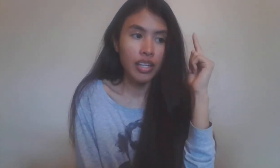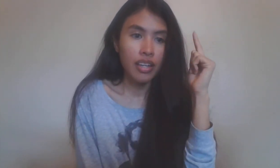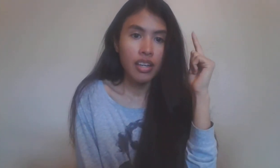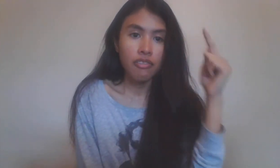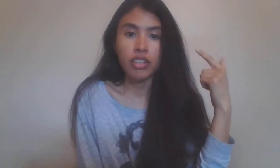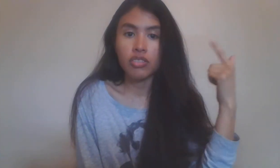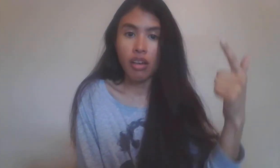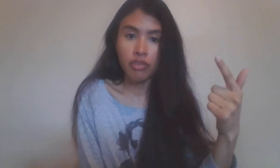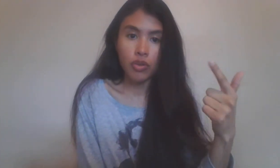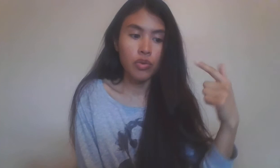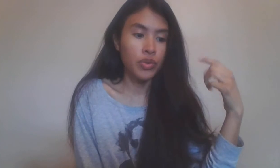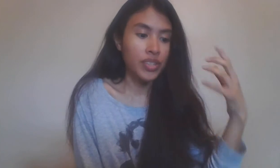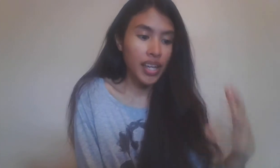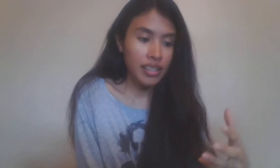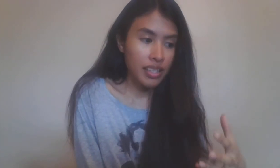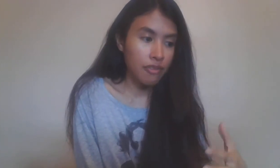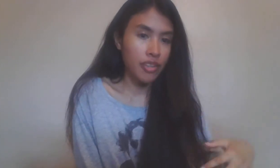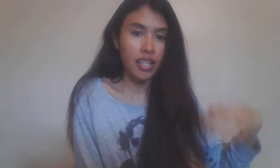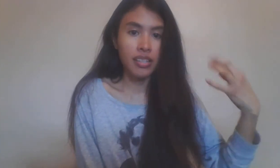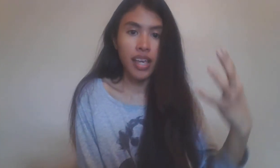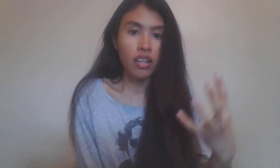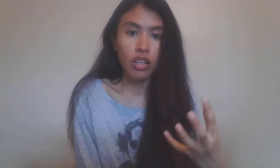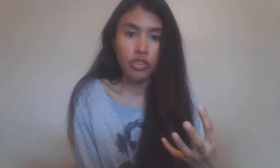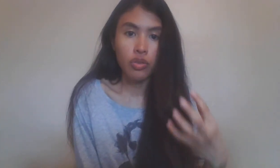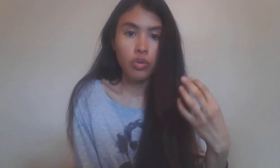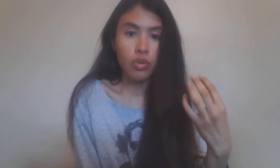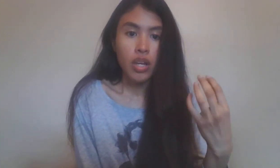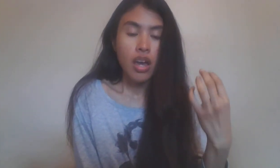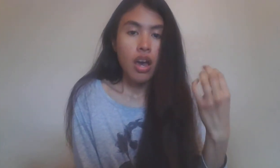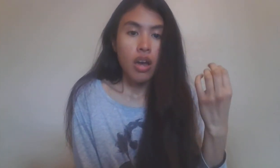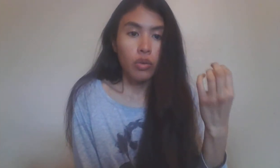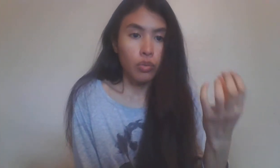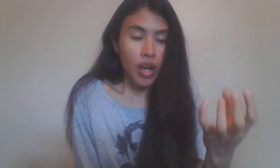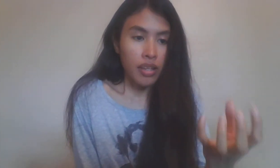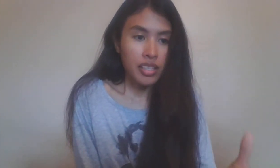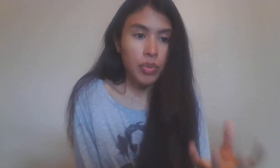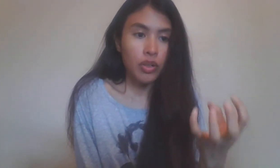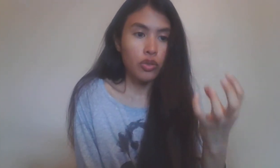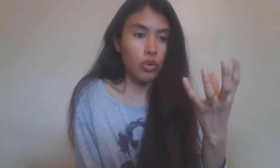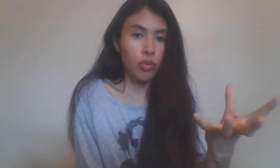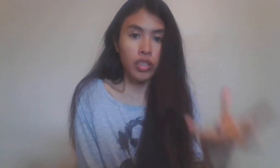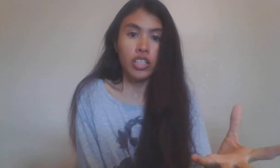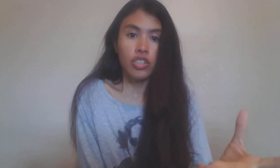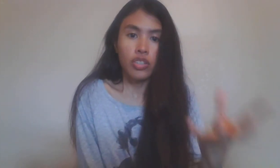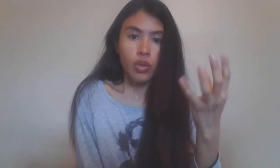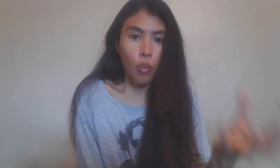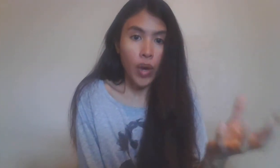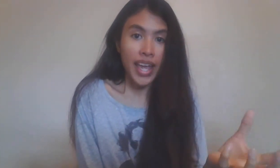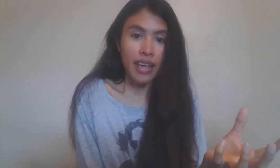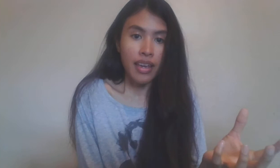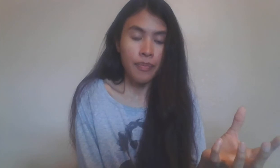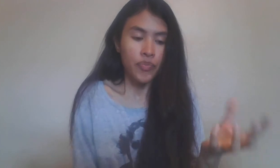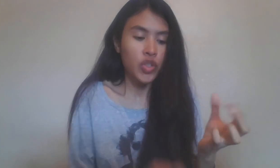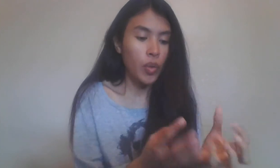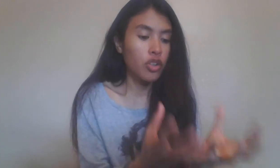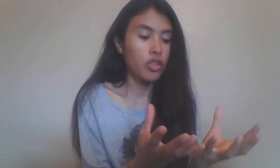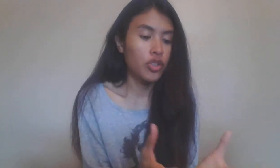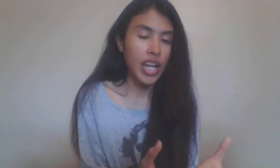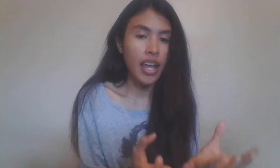philosophical, scientific, psychological, uh, spiritual, religious way to understand